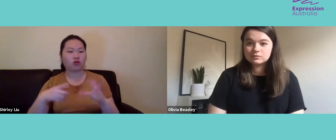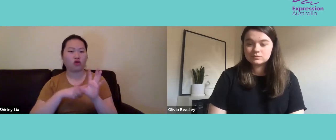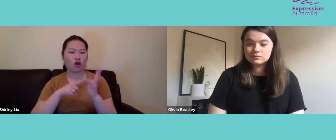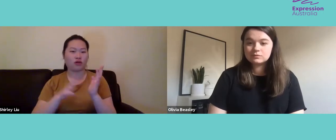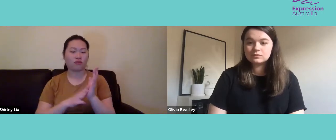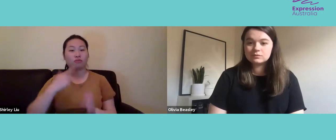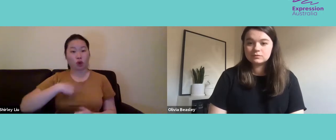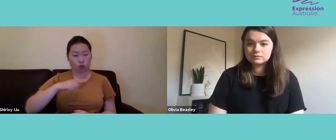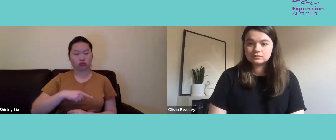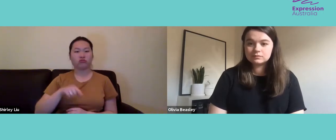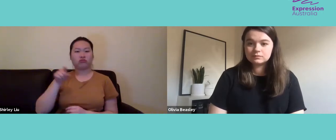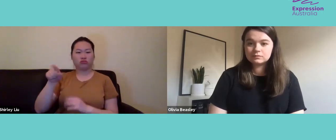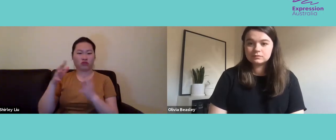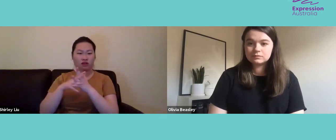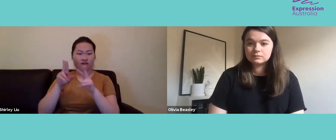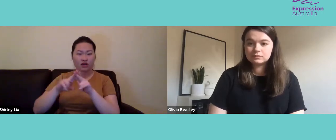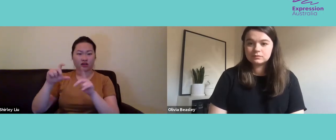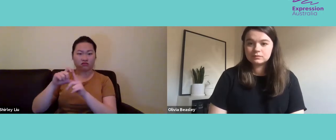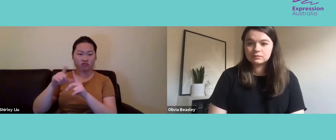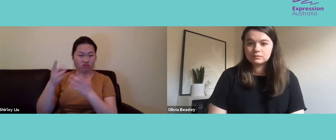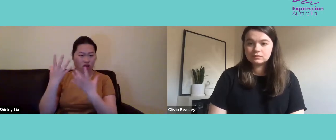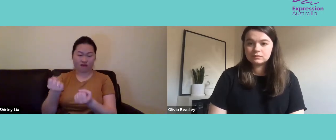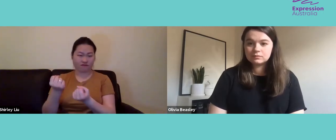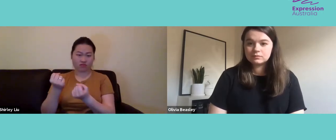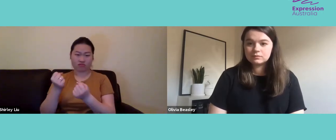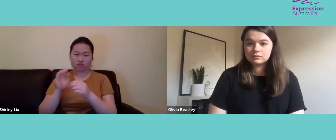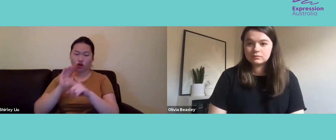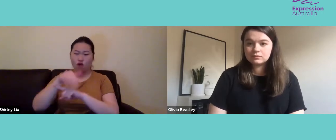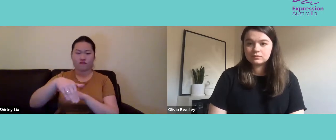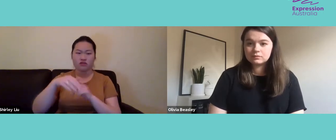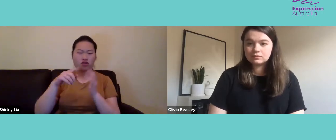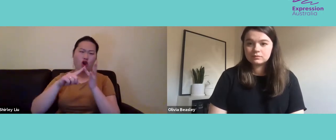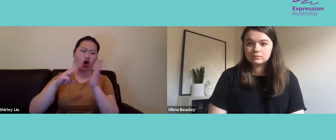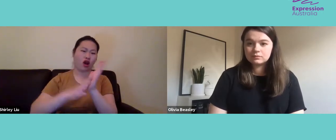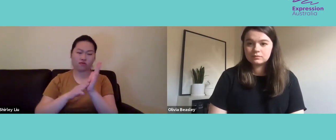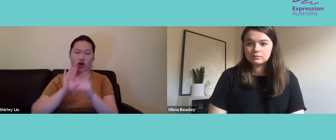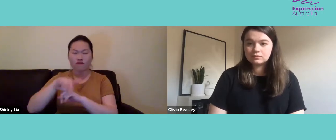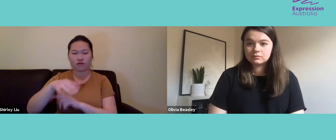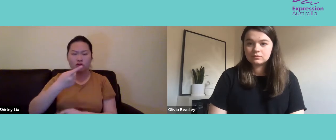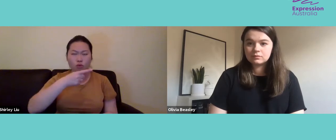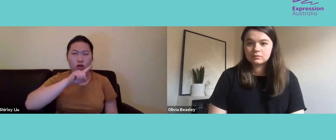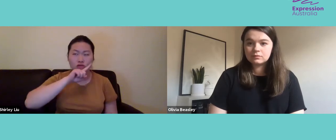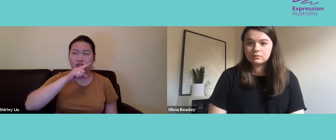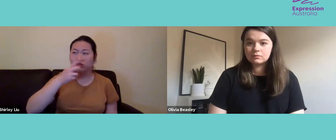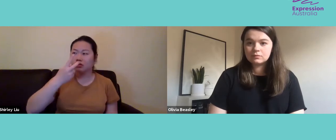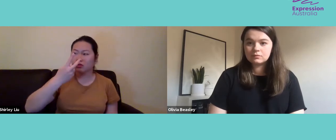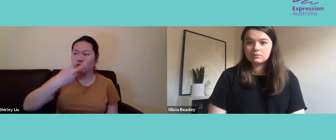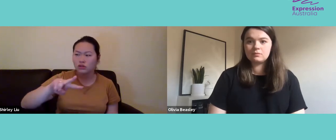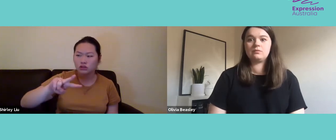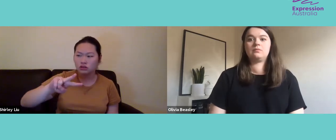sorry, youth ordinary member, and we have one youth regional office